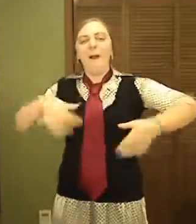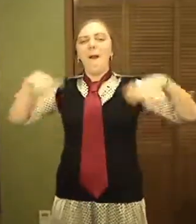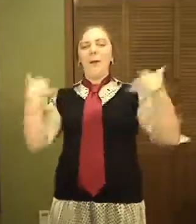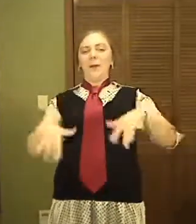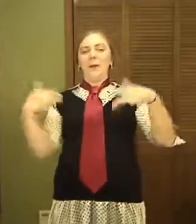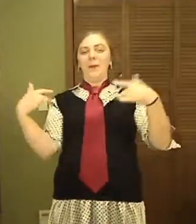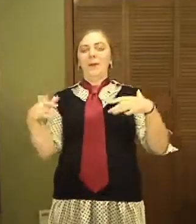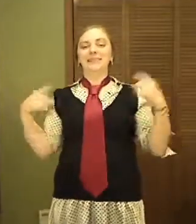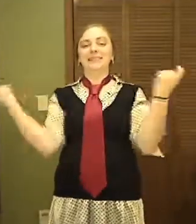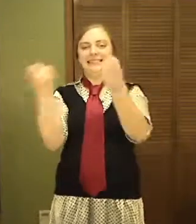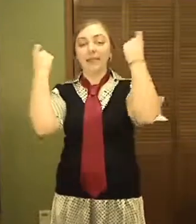will come again.